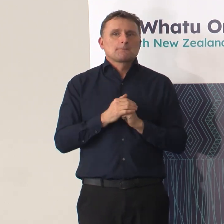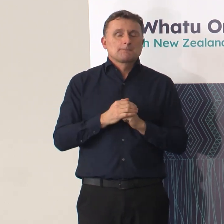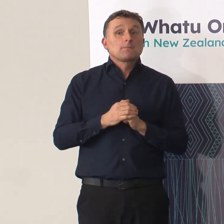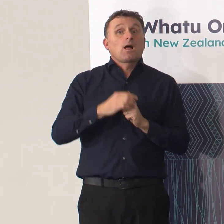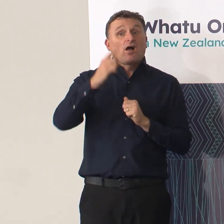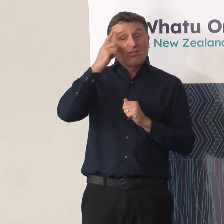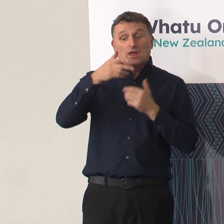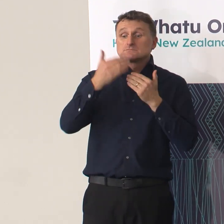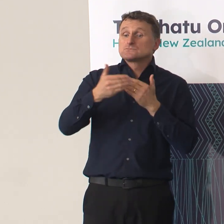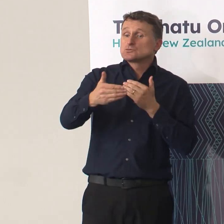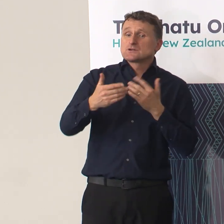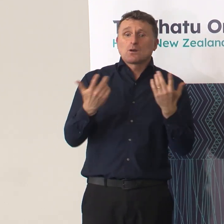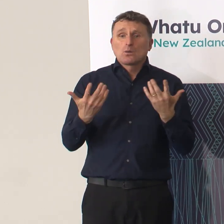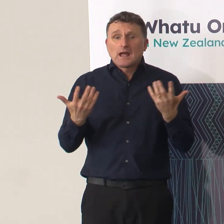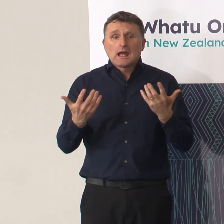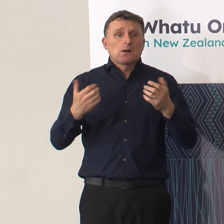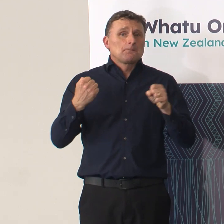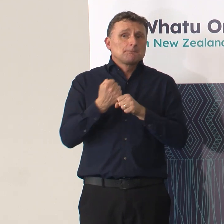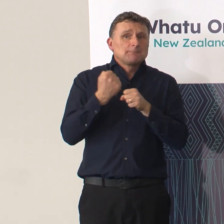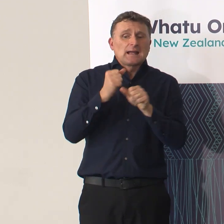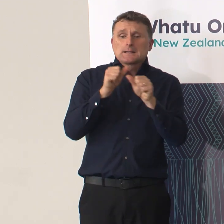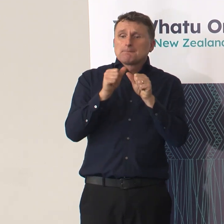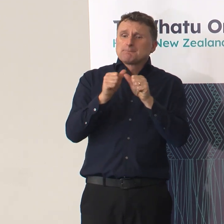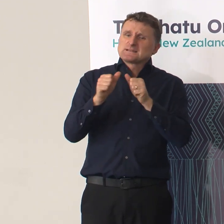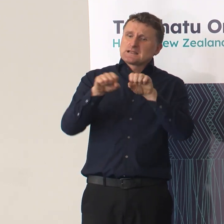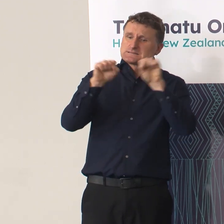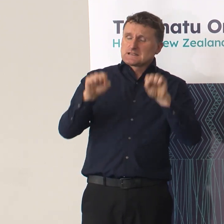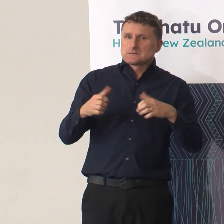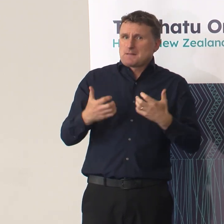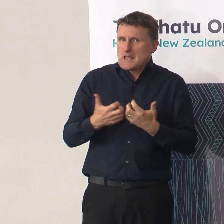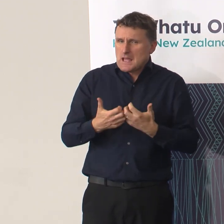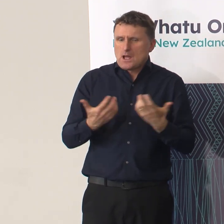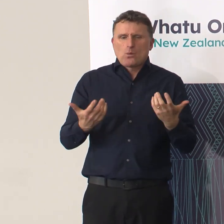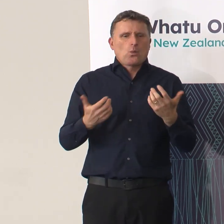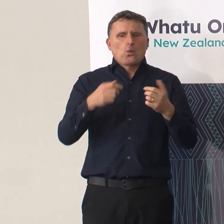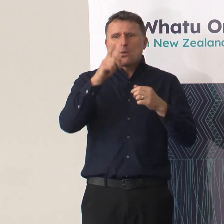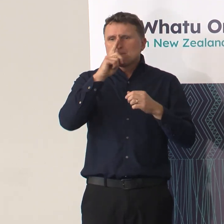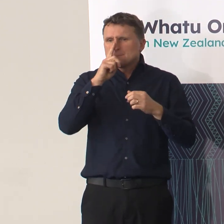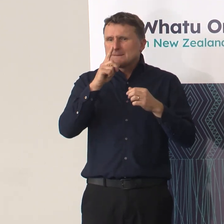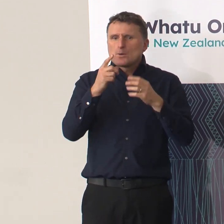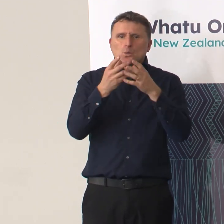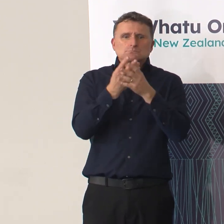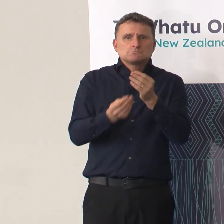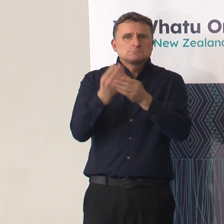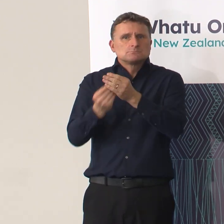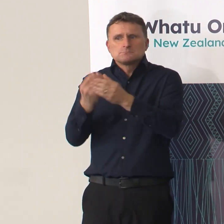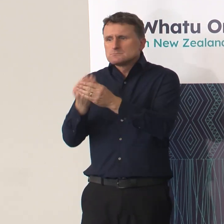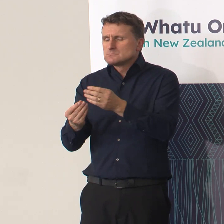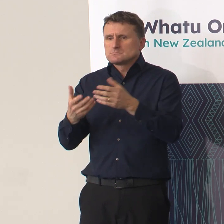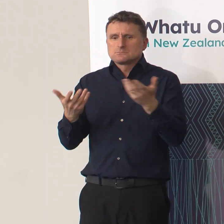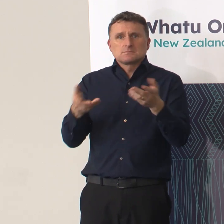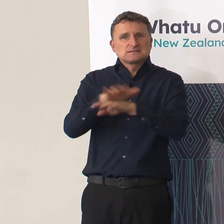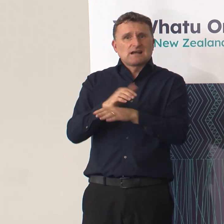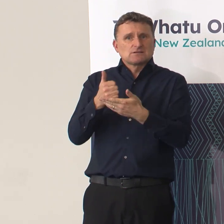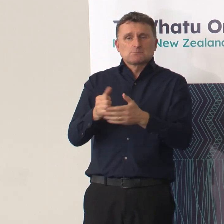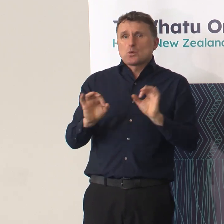focus has to be on the future. How do we create a better system? How do we make sure that people don't fall through the gaps? How do we ensure that, for instance,